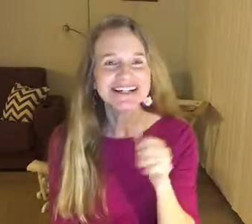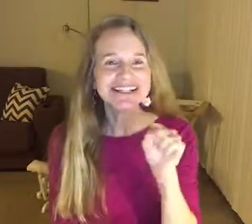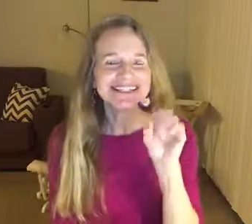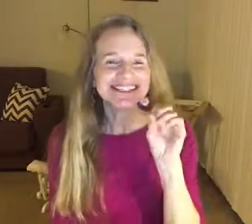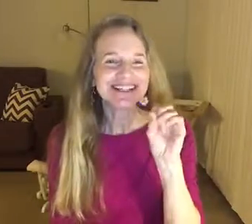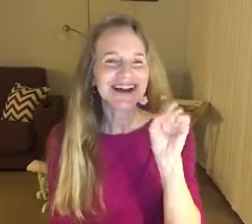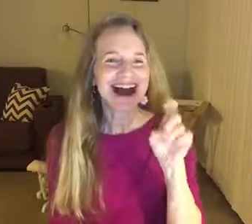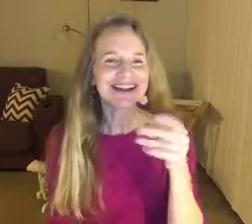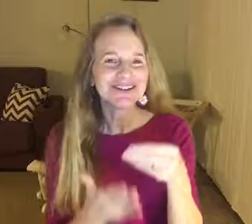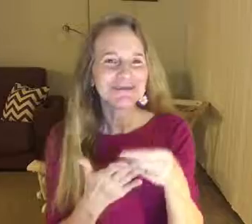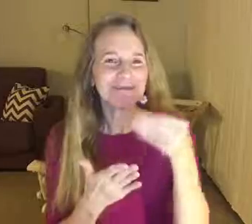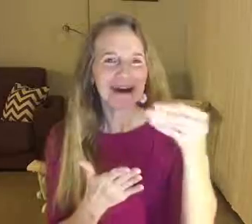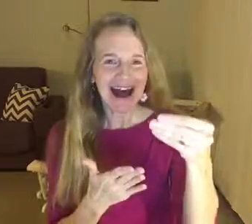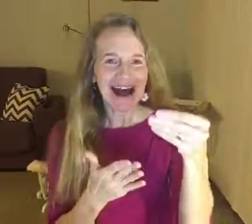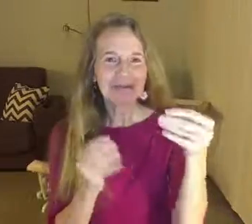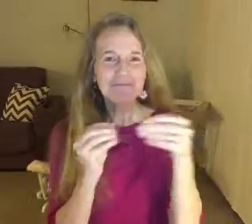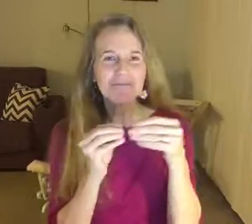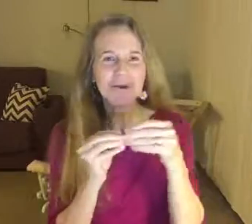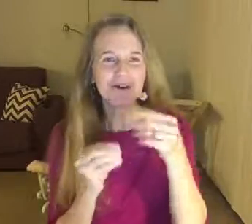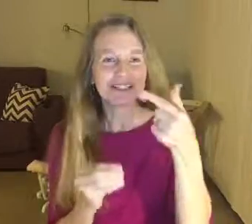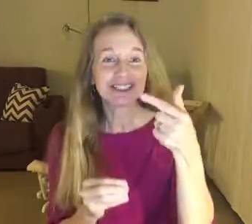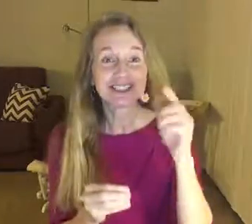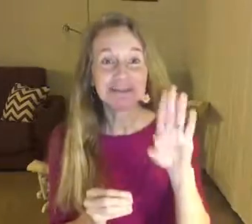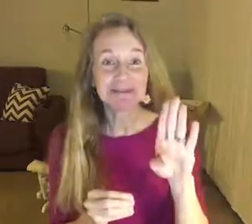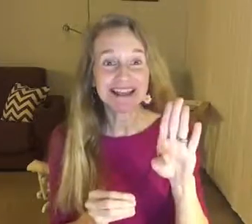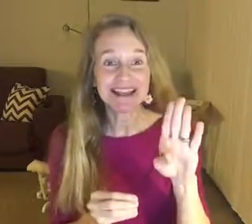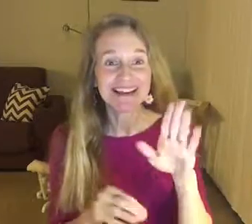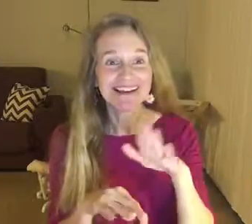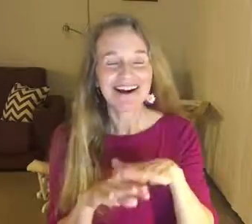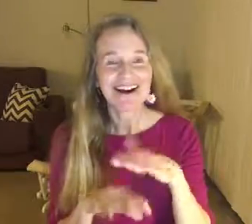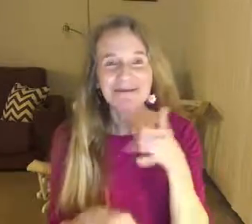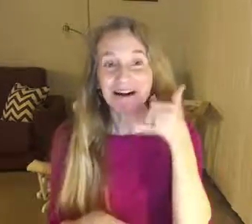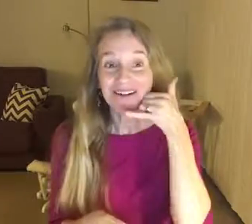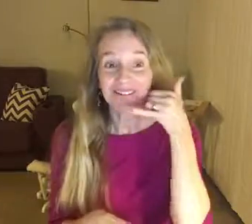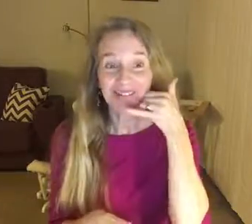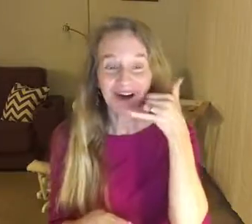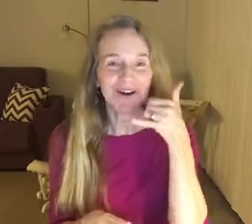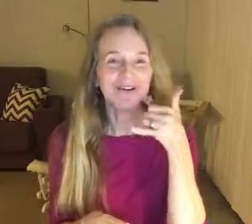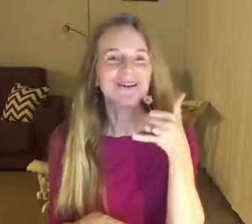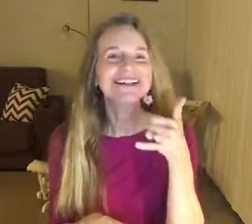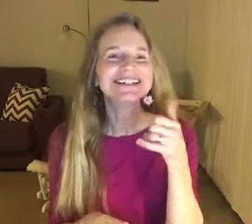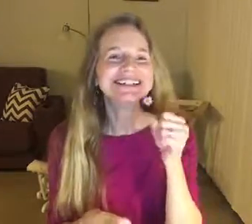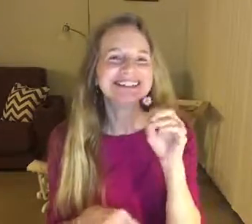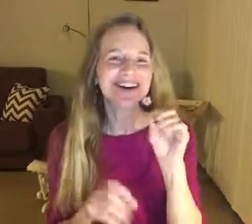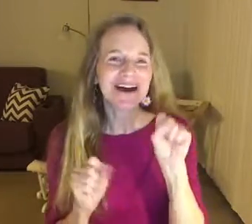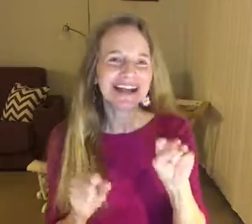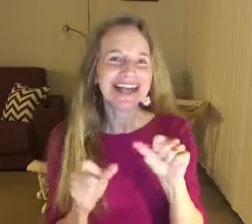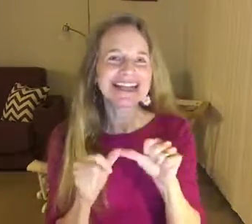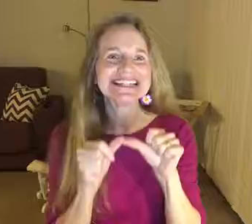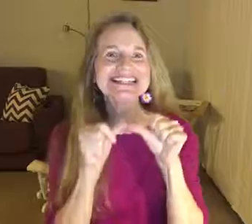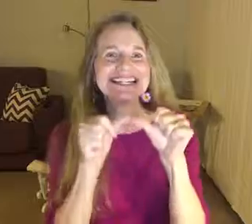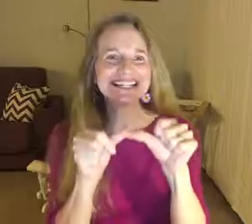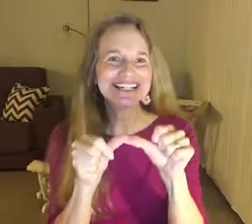so I had to find my GB on my phone, so I can continue